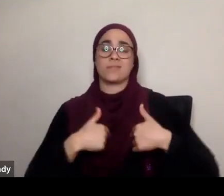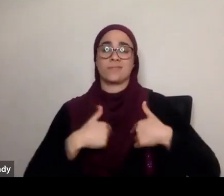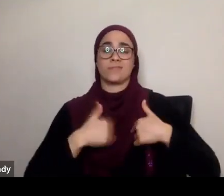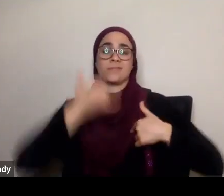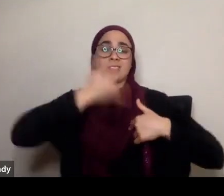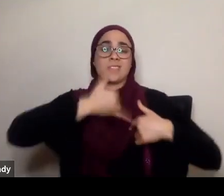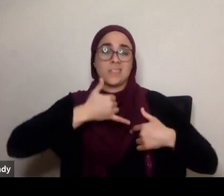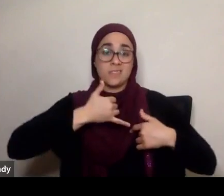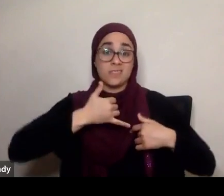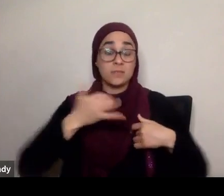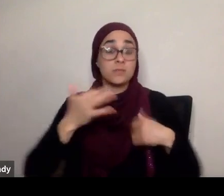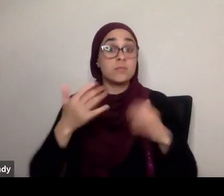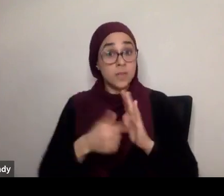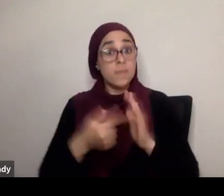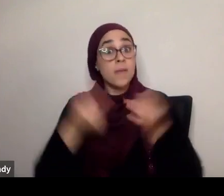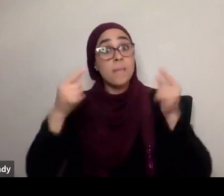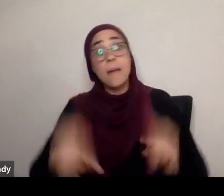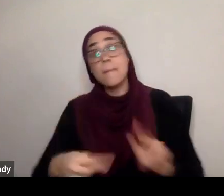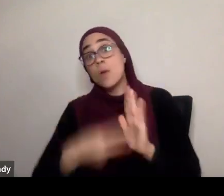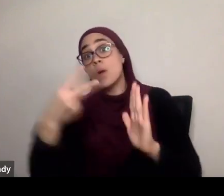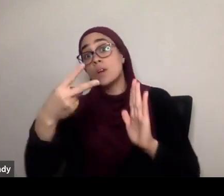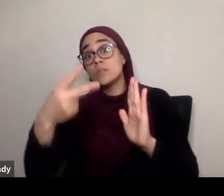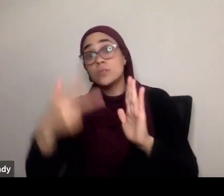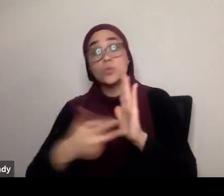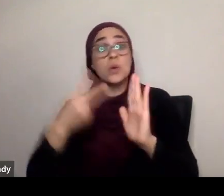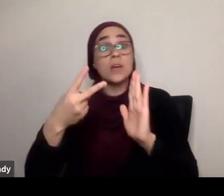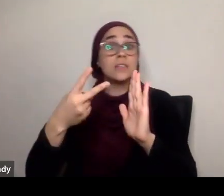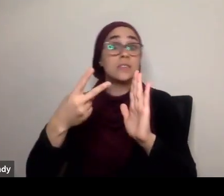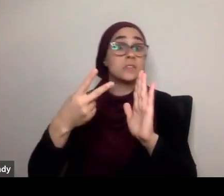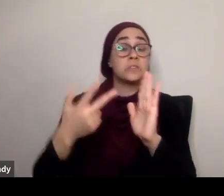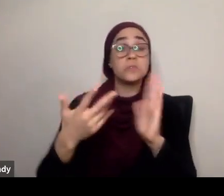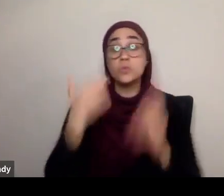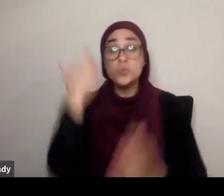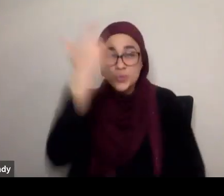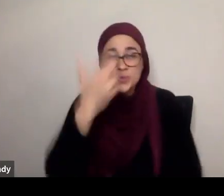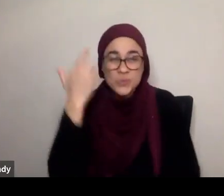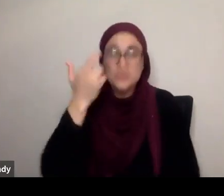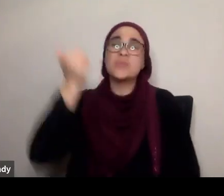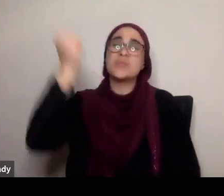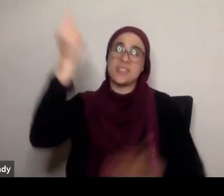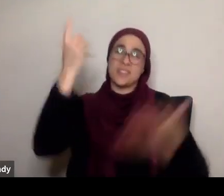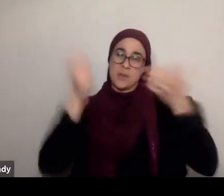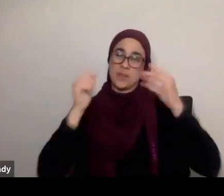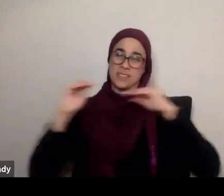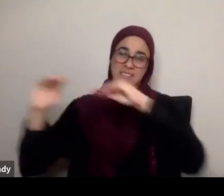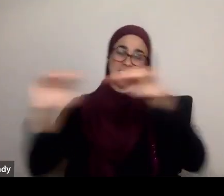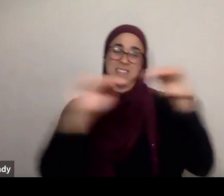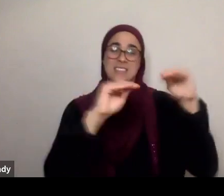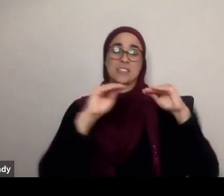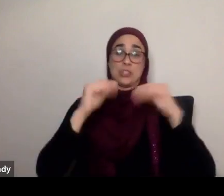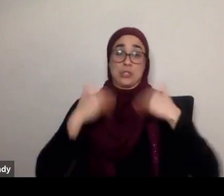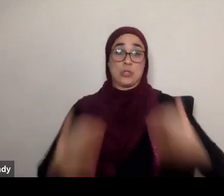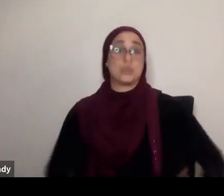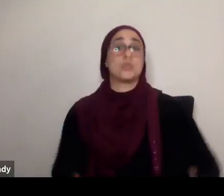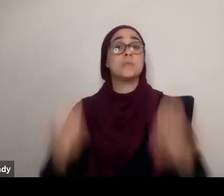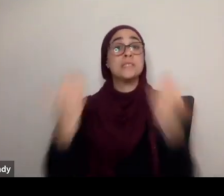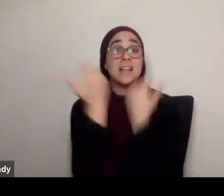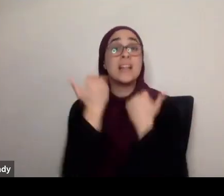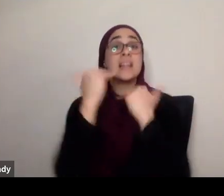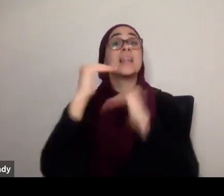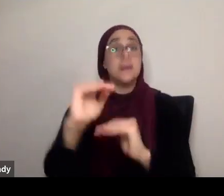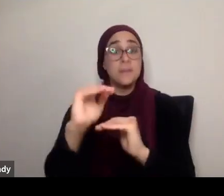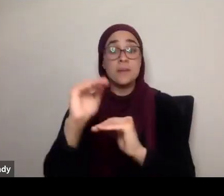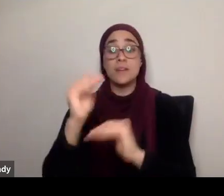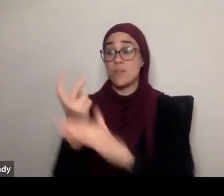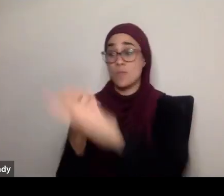happen, once or twice, why? To teach us, that again, human beings are limited, that the Prophet Muhammad salallahu alayhi not, you know,